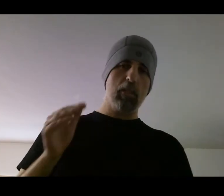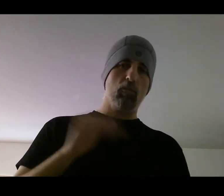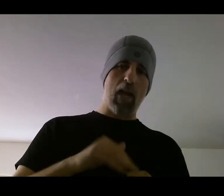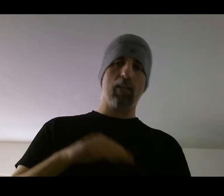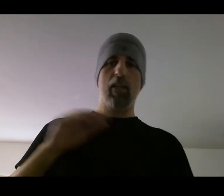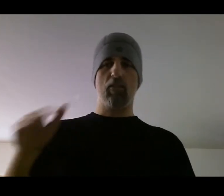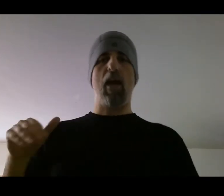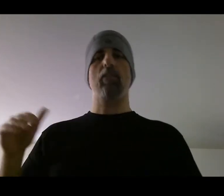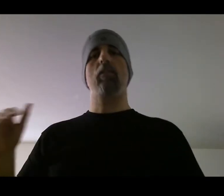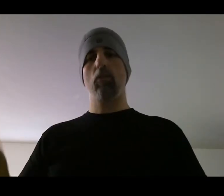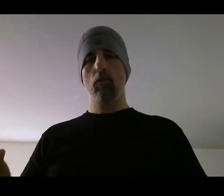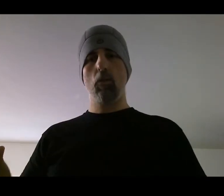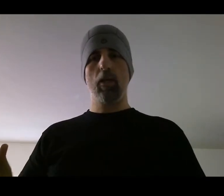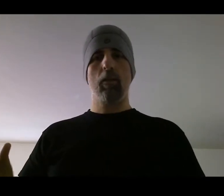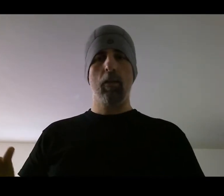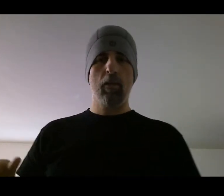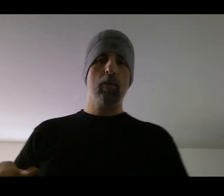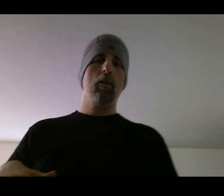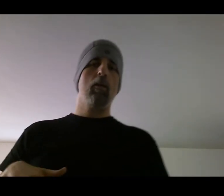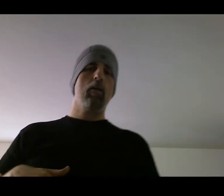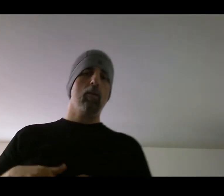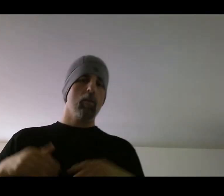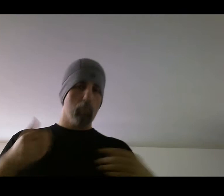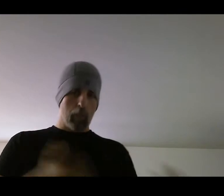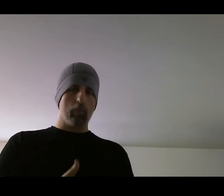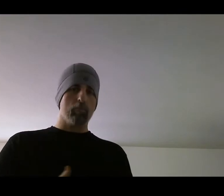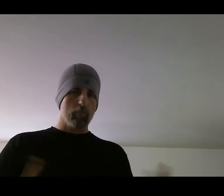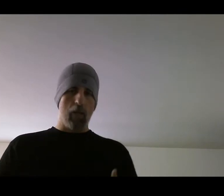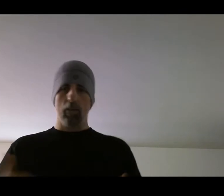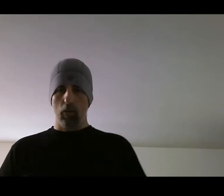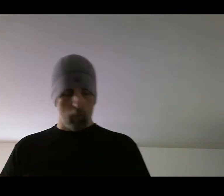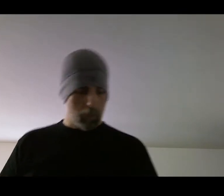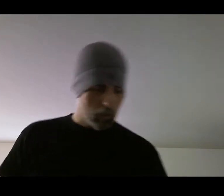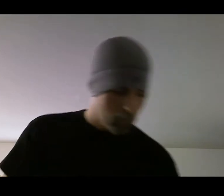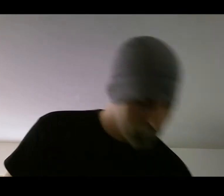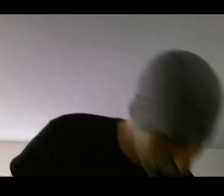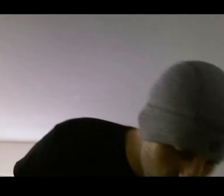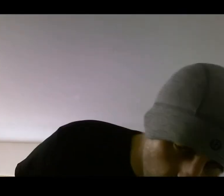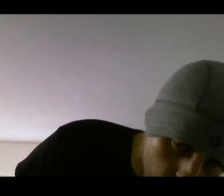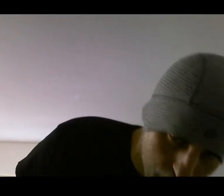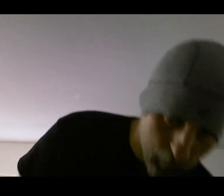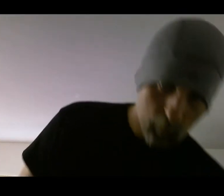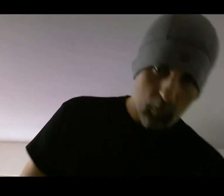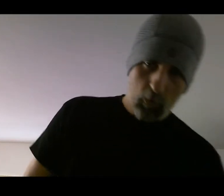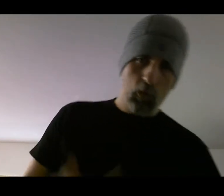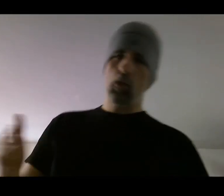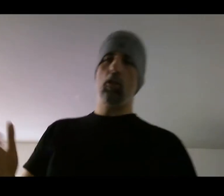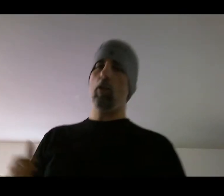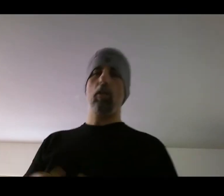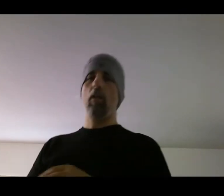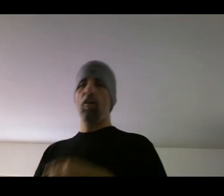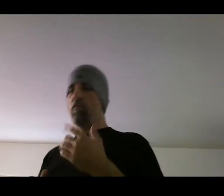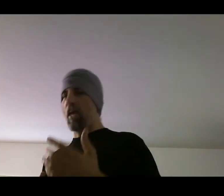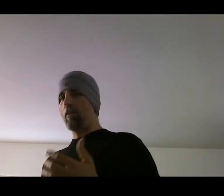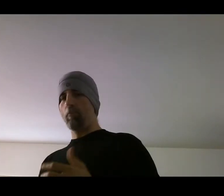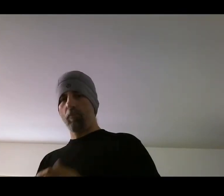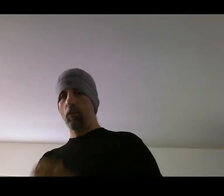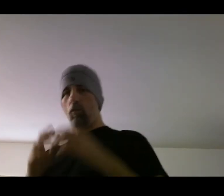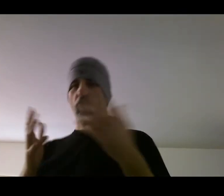directly as fast as you do it. But I think you get the picture. So, so that you can faint, you can throw